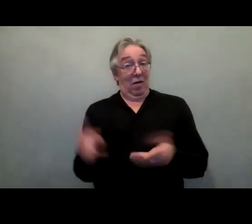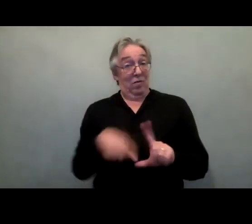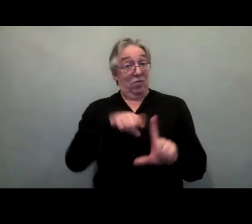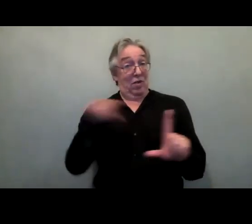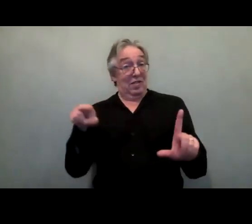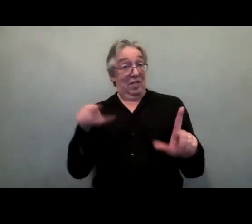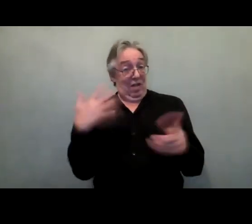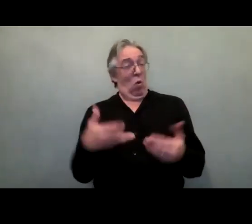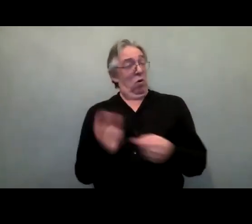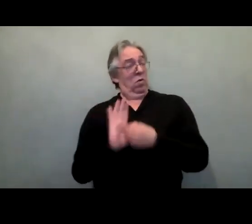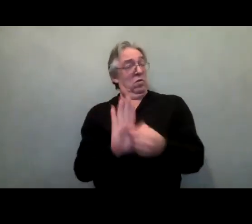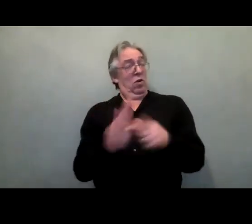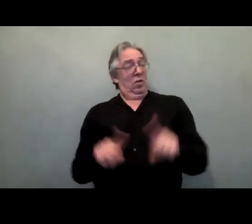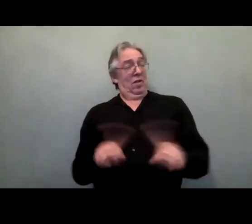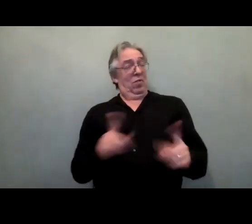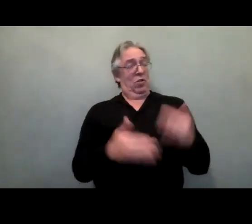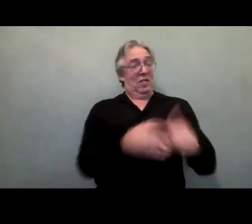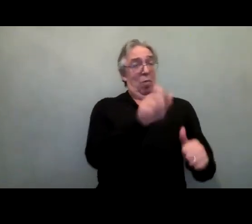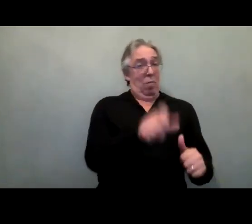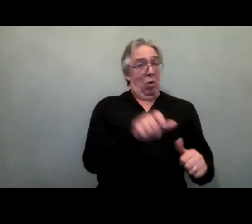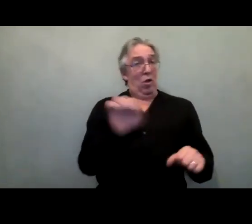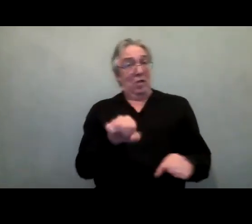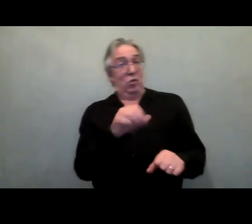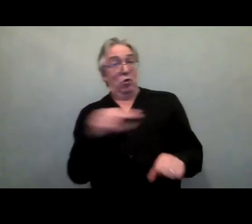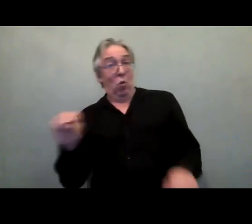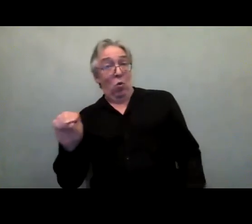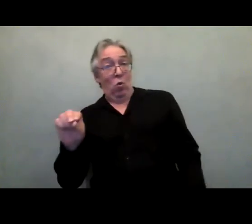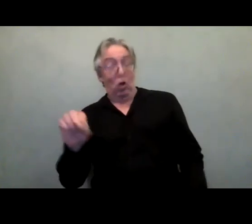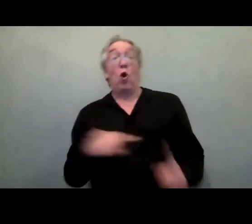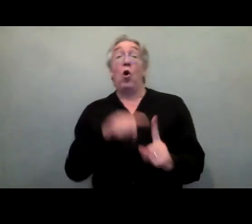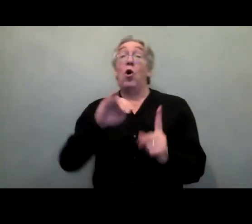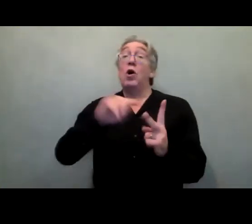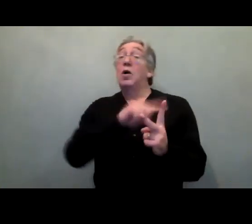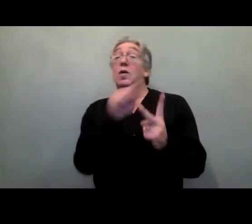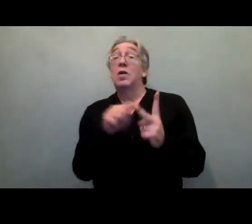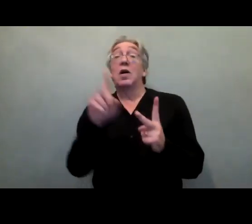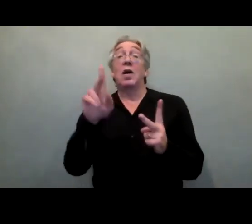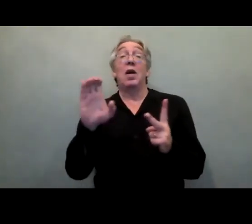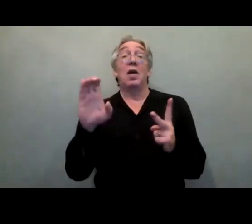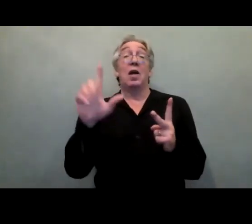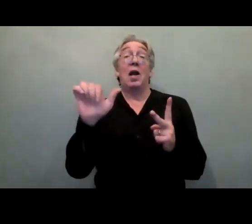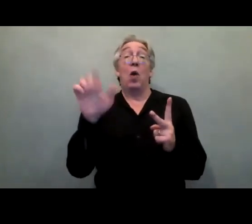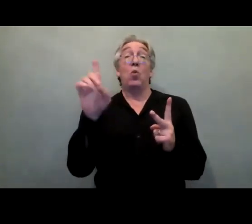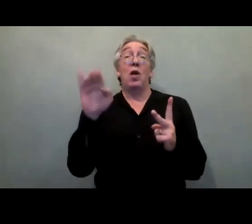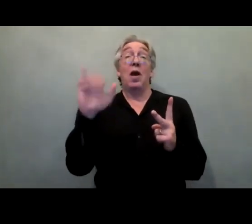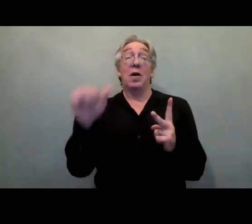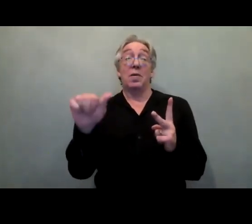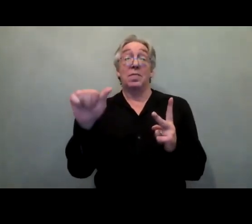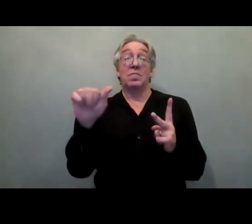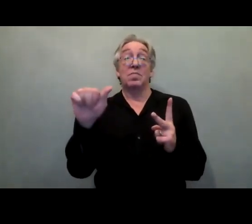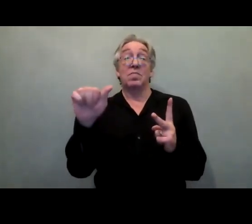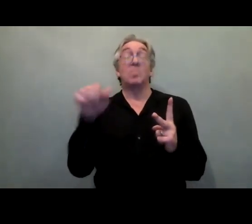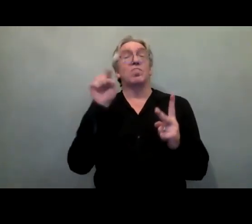representative organisations. After Jose, we'll hear from Claudia Capa, who is the senior advisor on